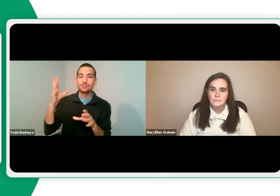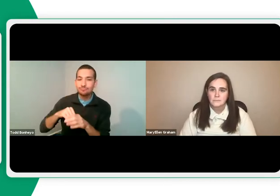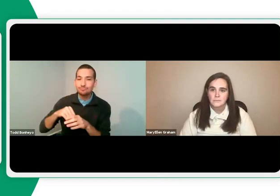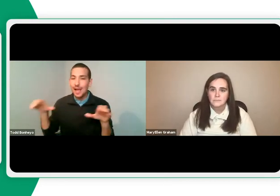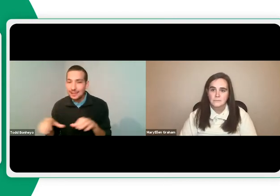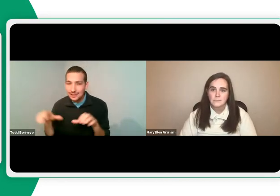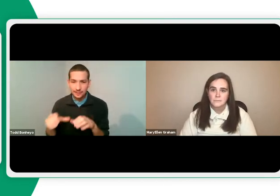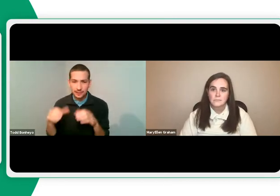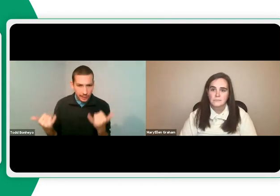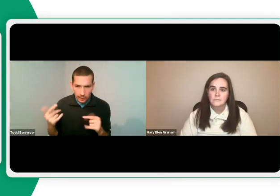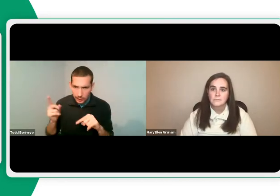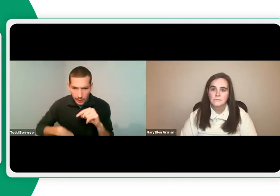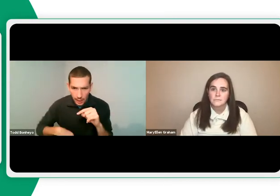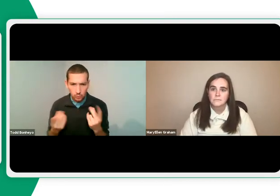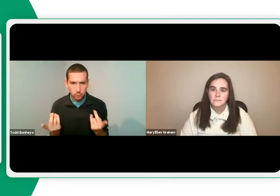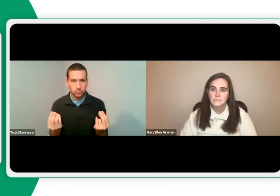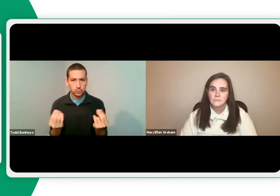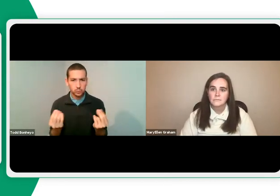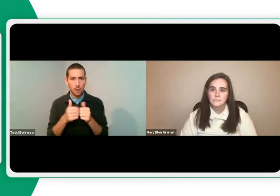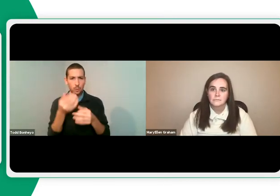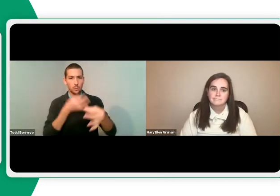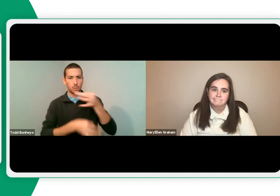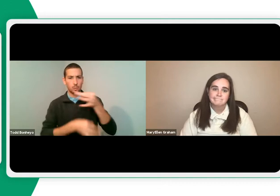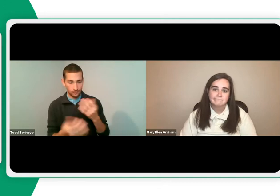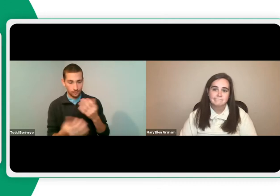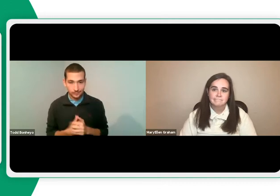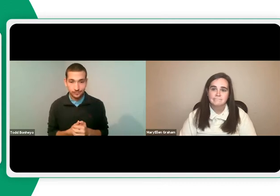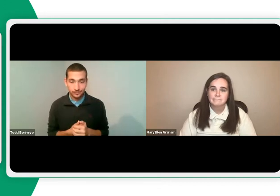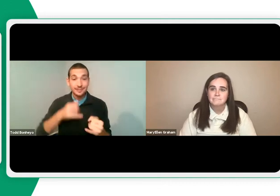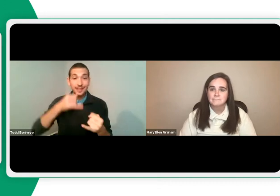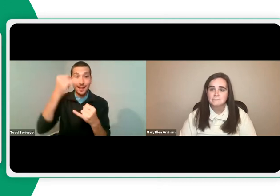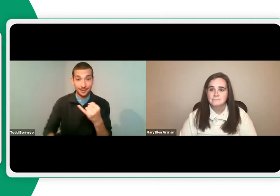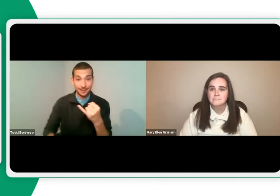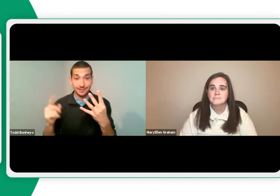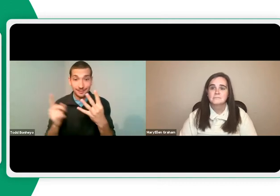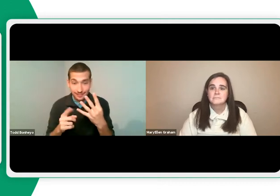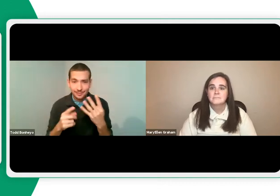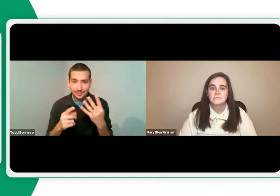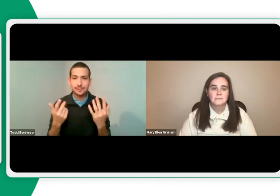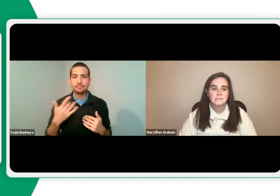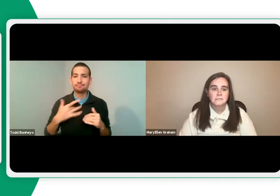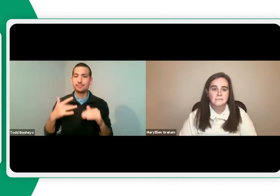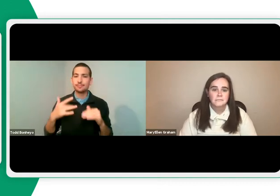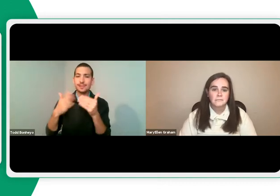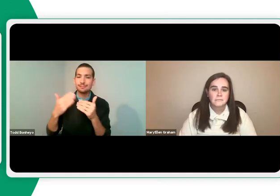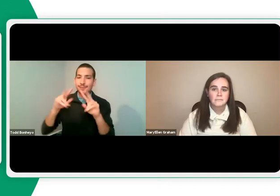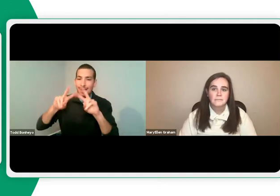And typically in the classroom, we have hands-on activities. And now that those are lacking, what's in place to replace them? So